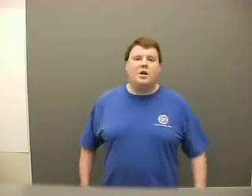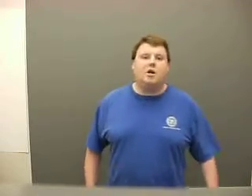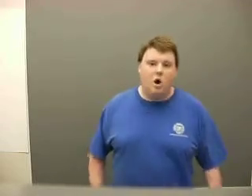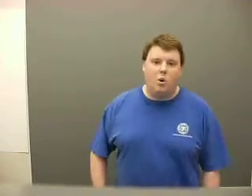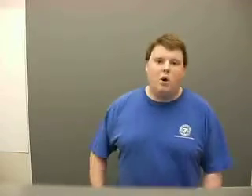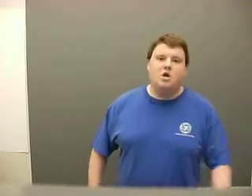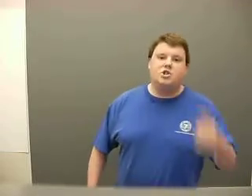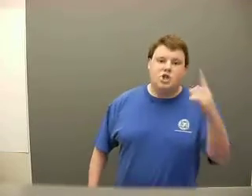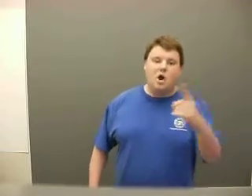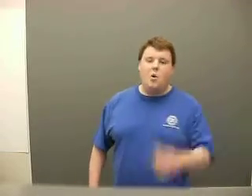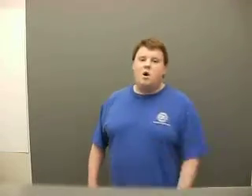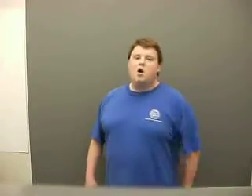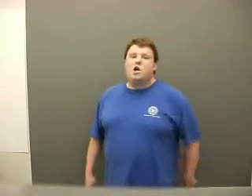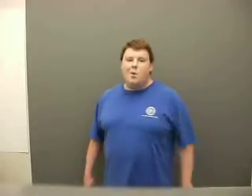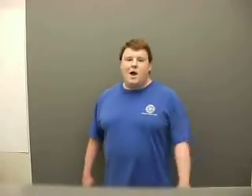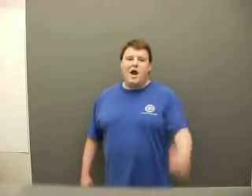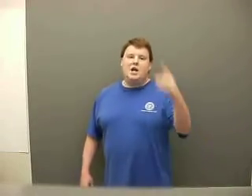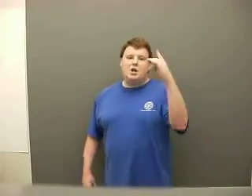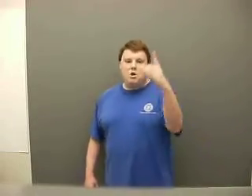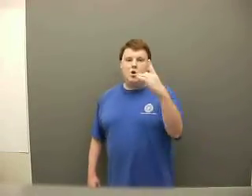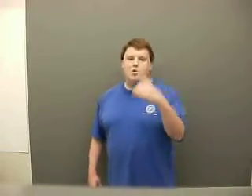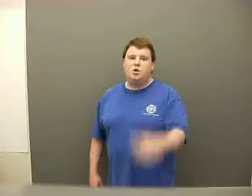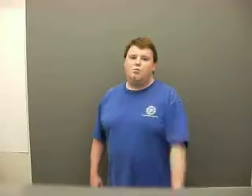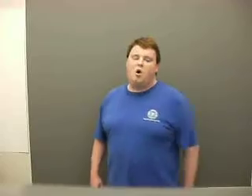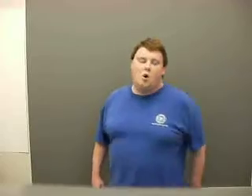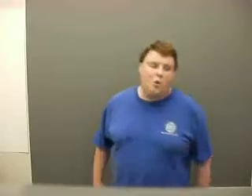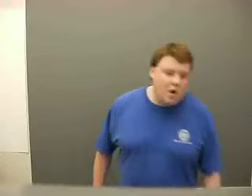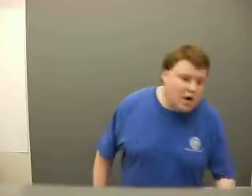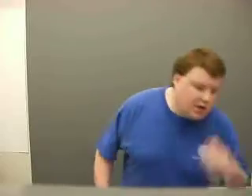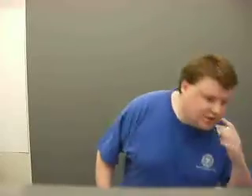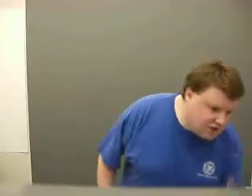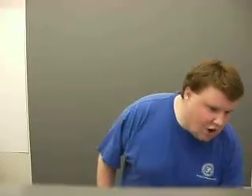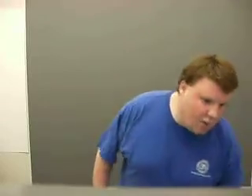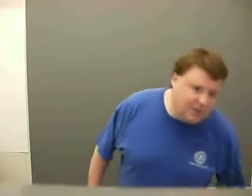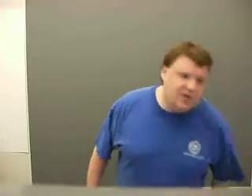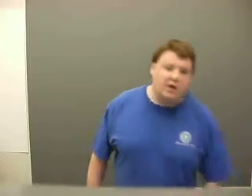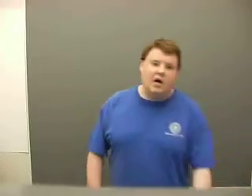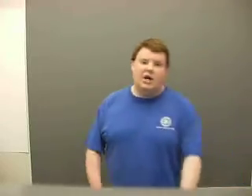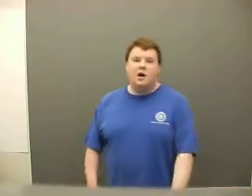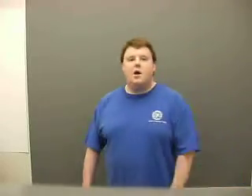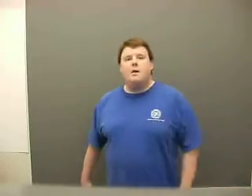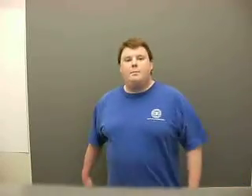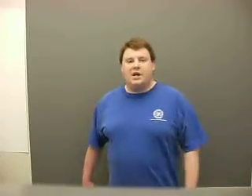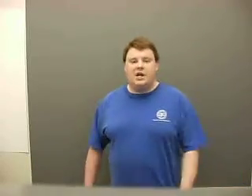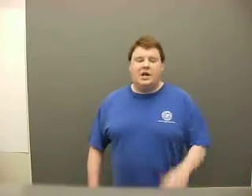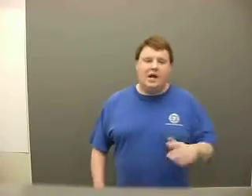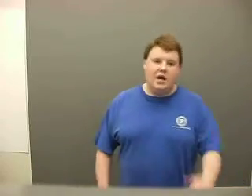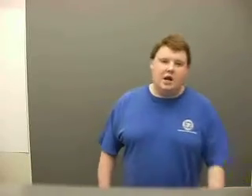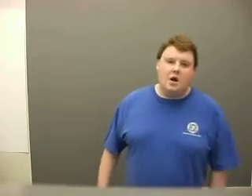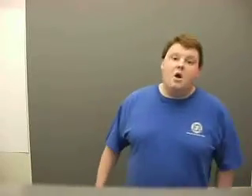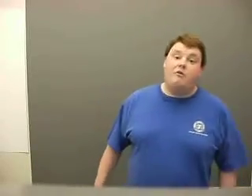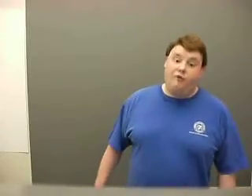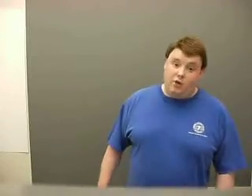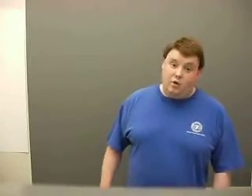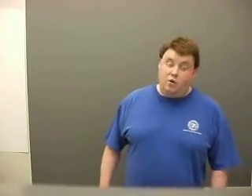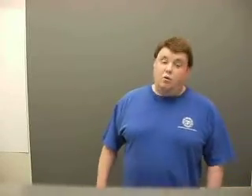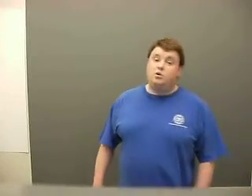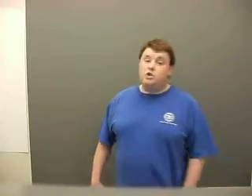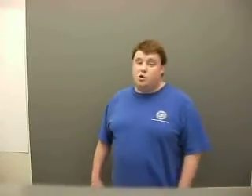goal. So go ahead and know your role. Because it's always gonna be here for you to